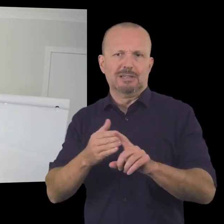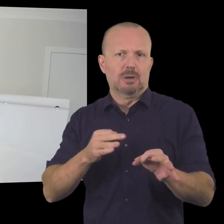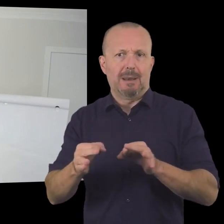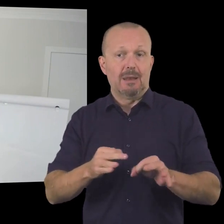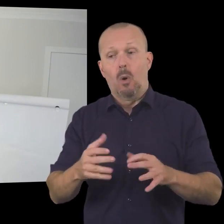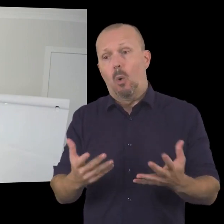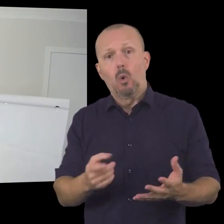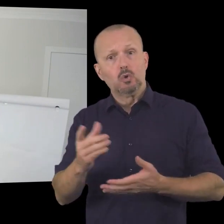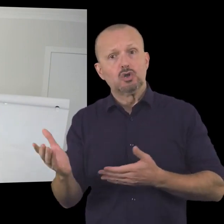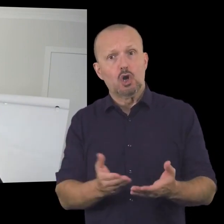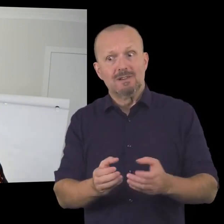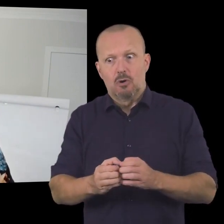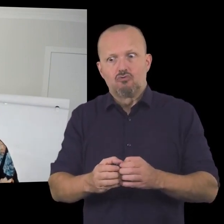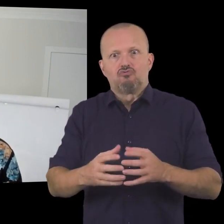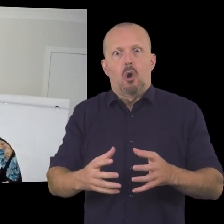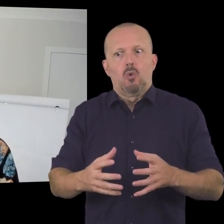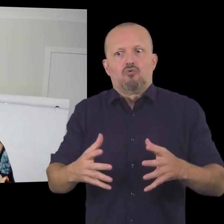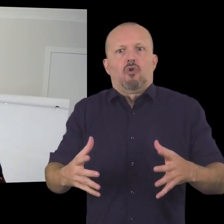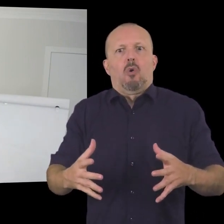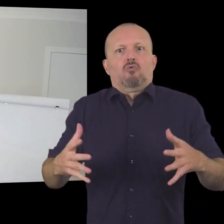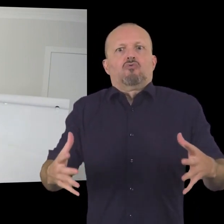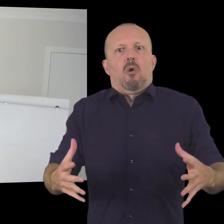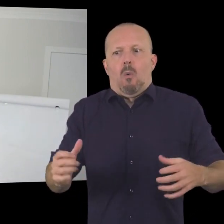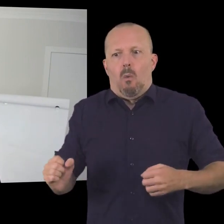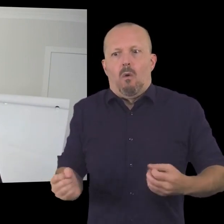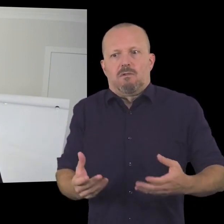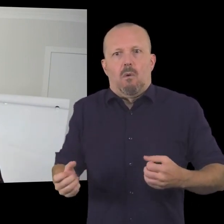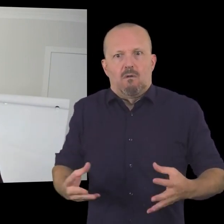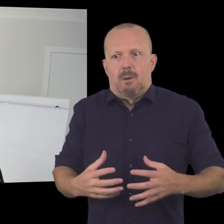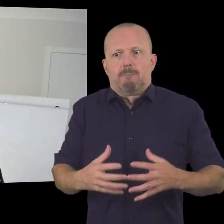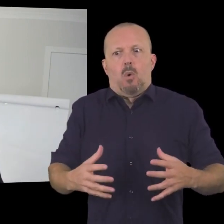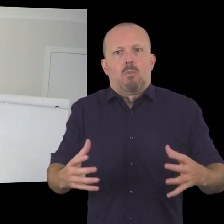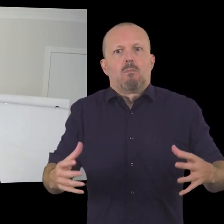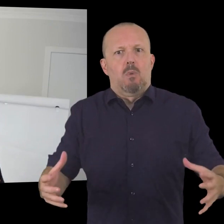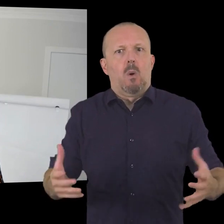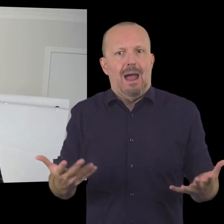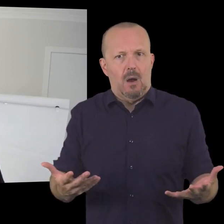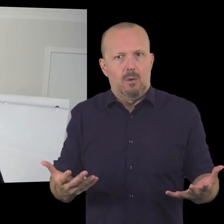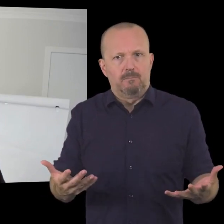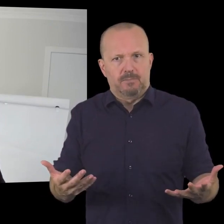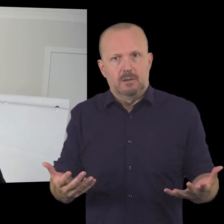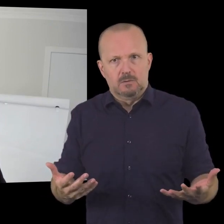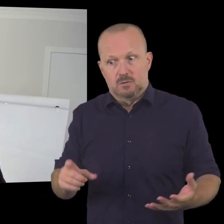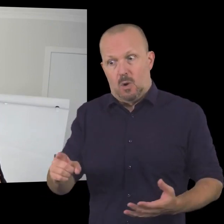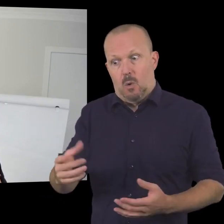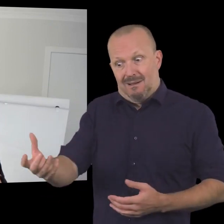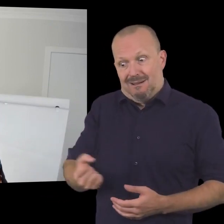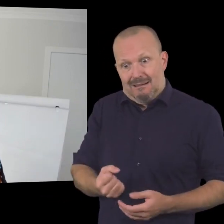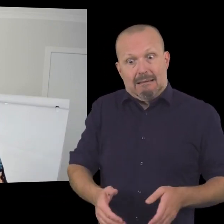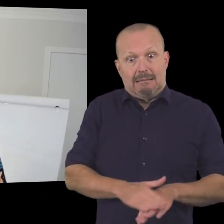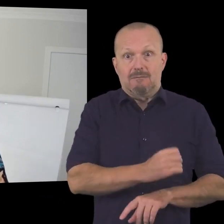plan or even grow uh the uh the services and activities and programs that you offer uh in your community